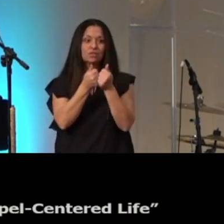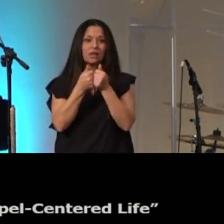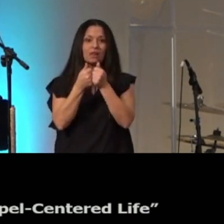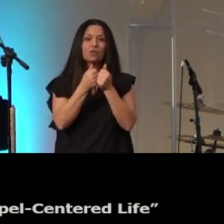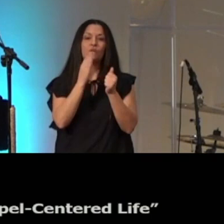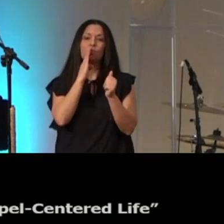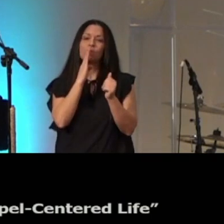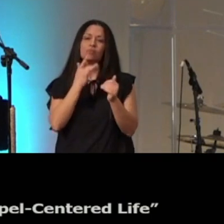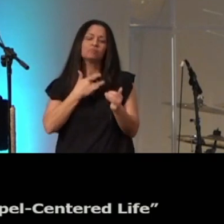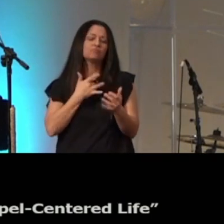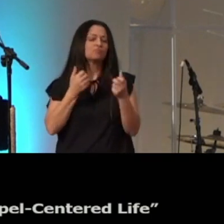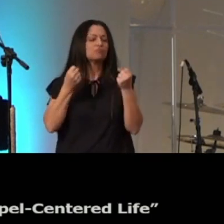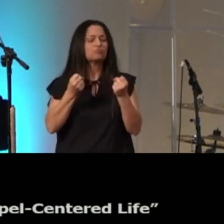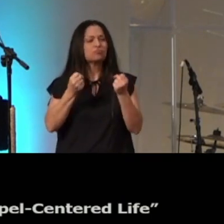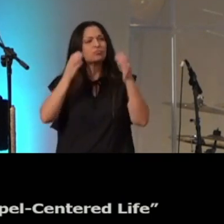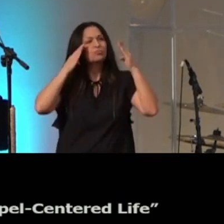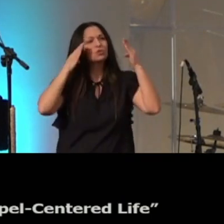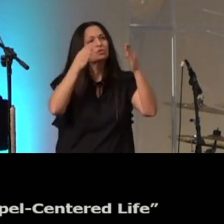let's pray